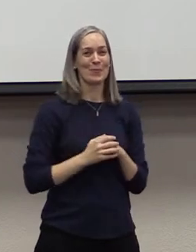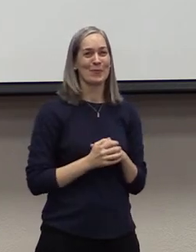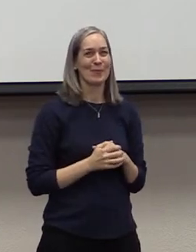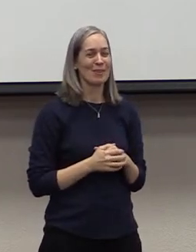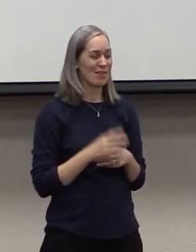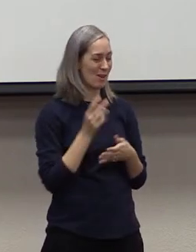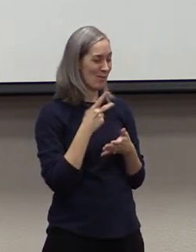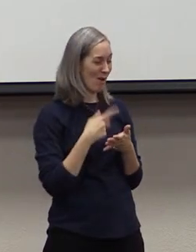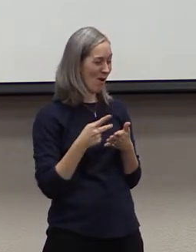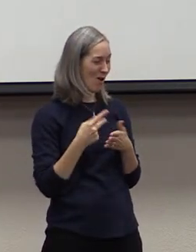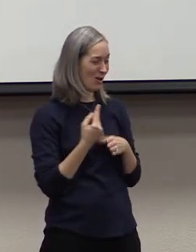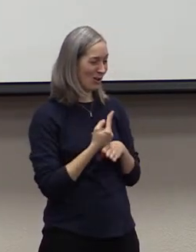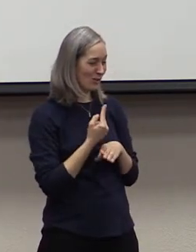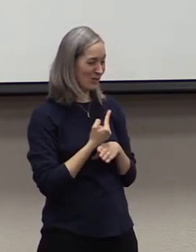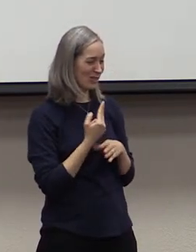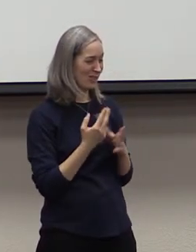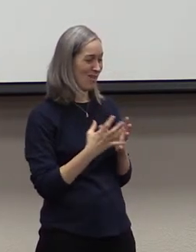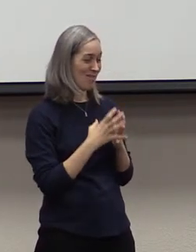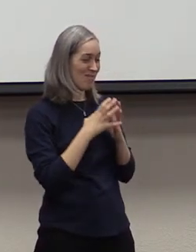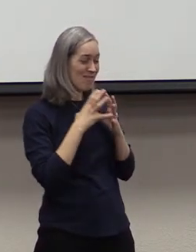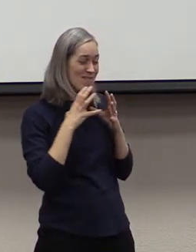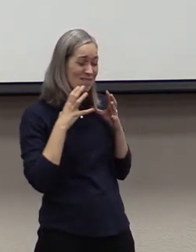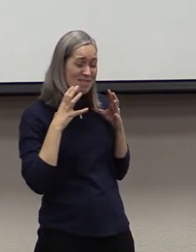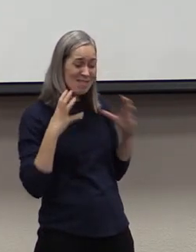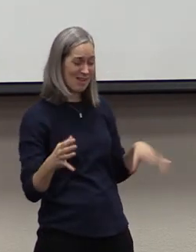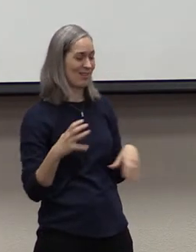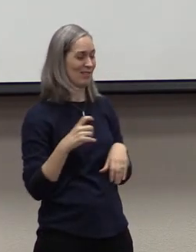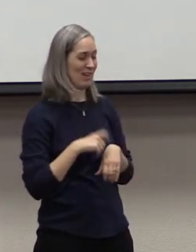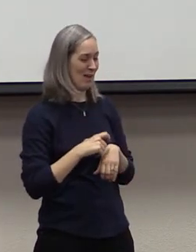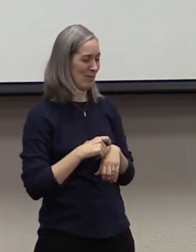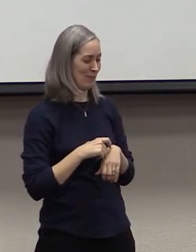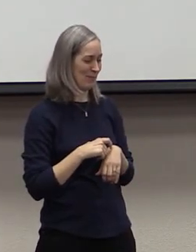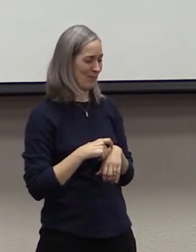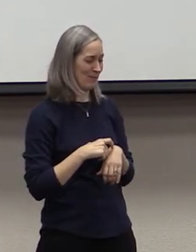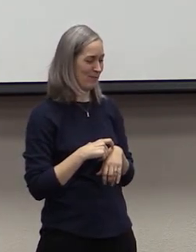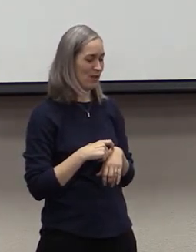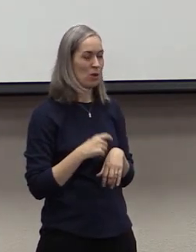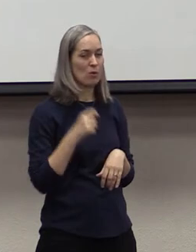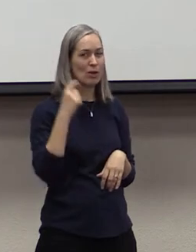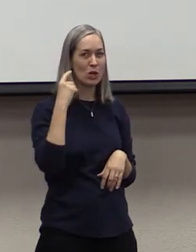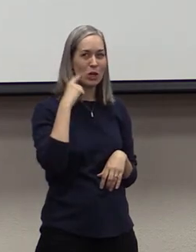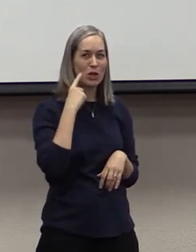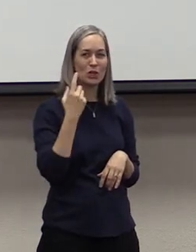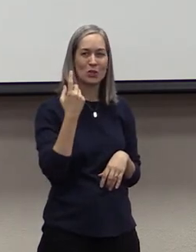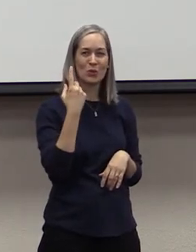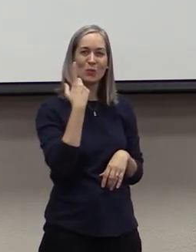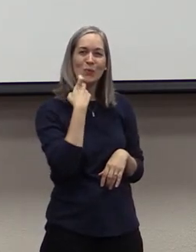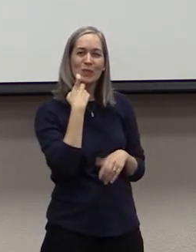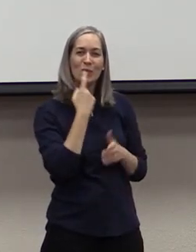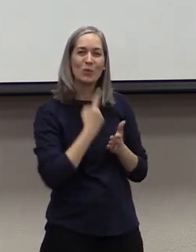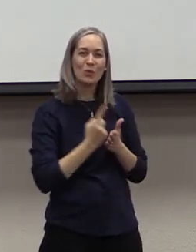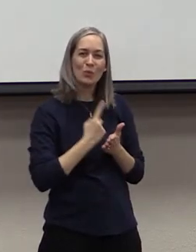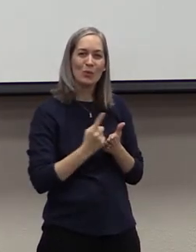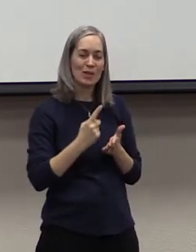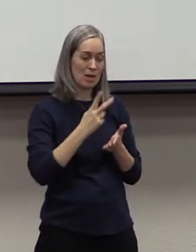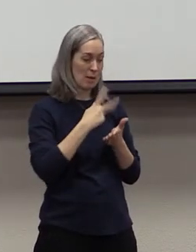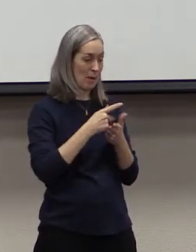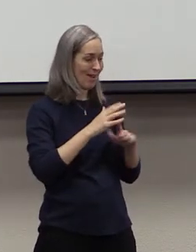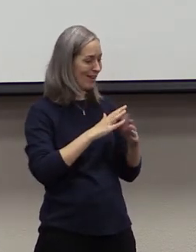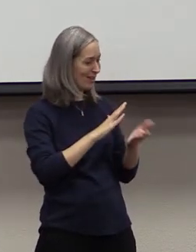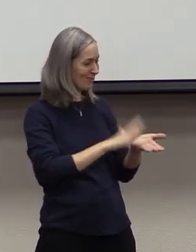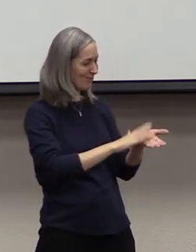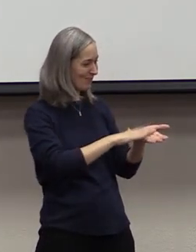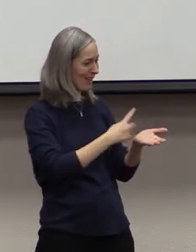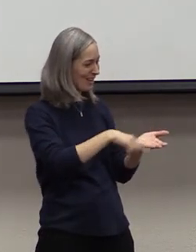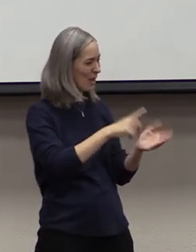Paul spends so much time, we've heard it through these past few weeks, of him commending them for the things that they're doing.